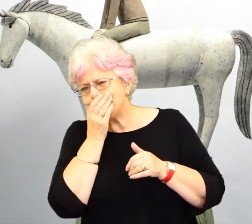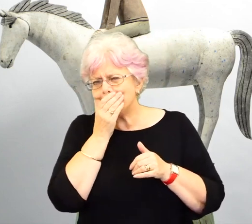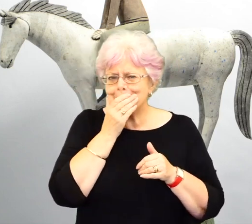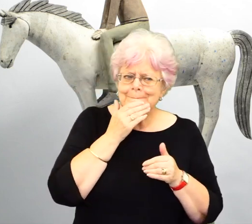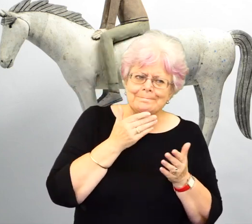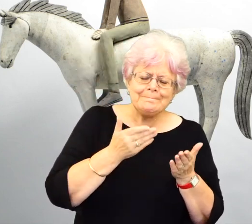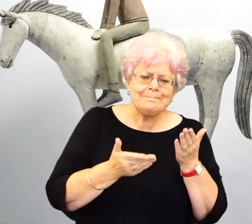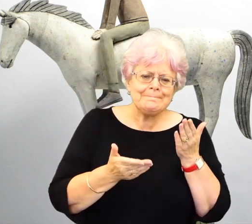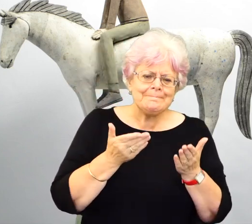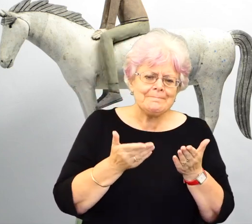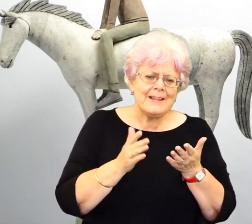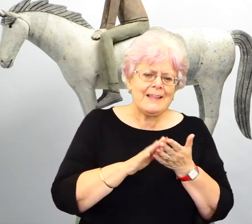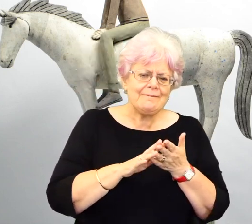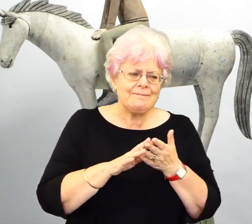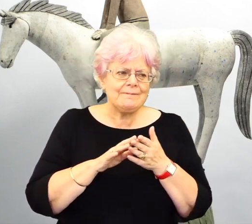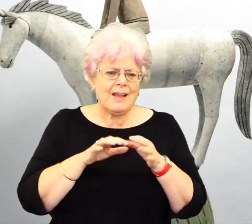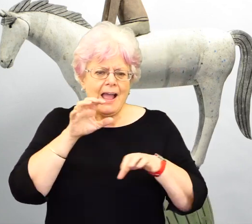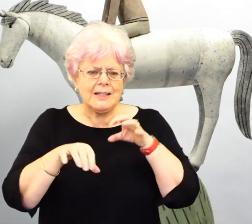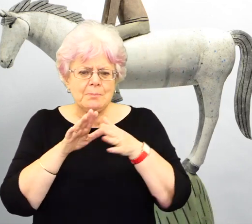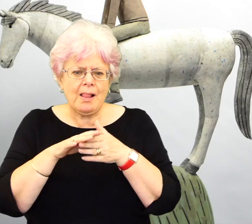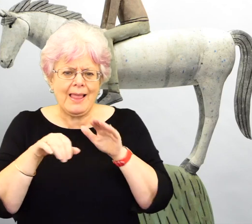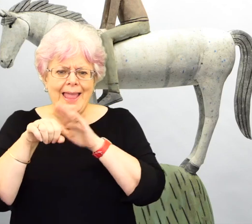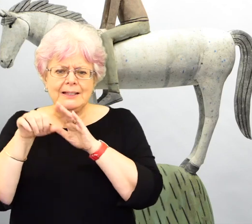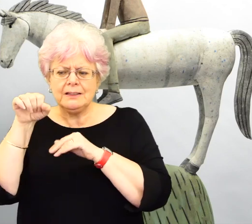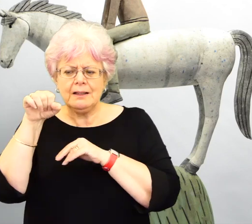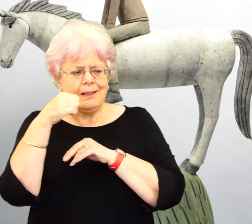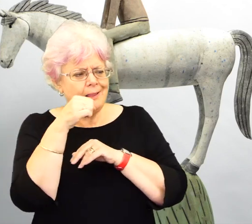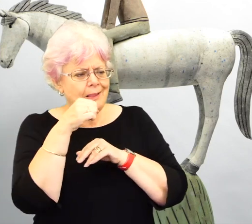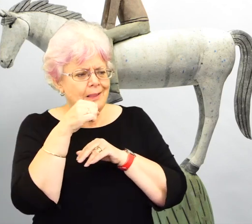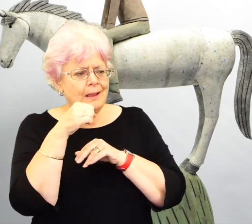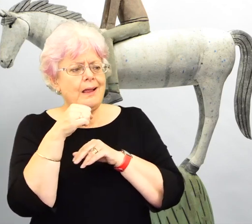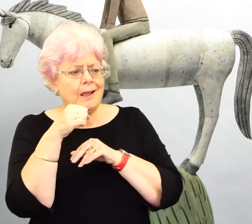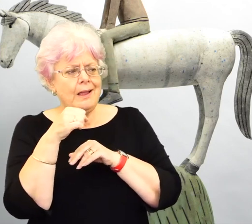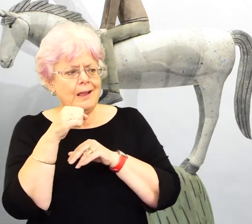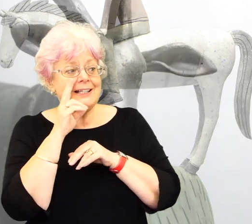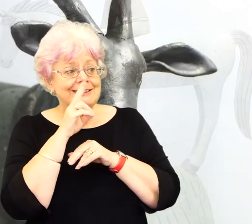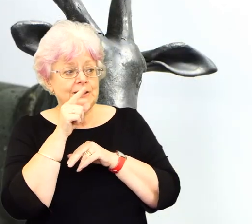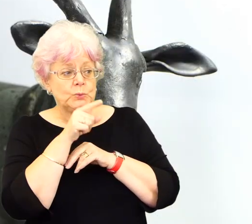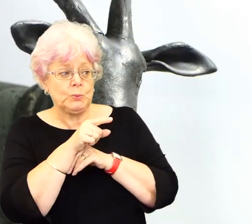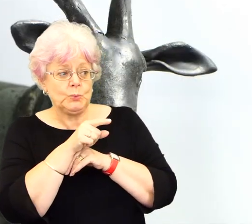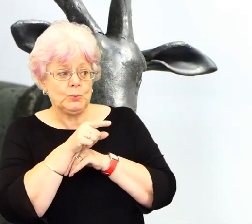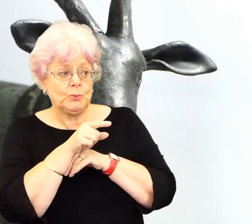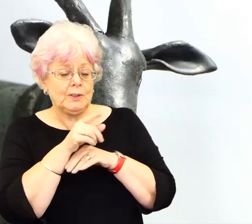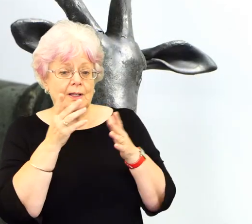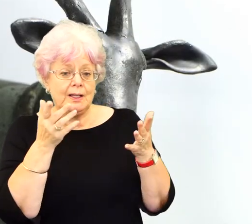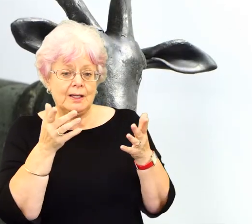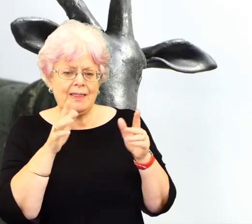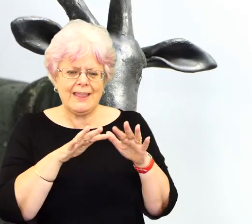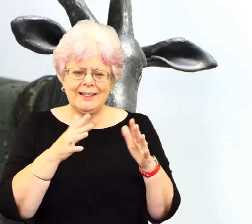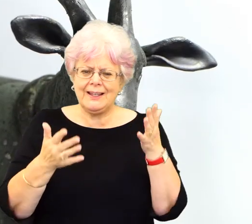of, um, of animals turning his head and looking at you and thinking, right, I've seen you, and then you're looking at them and